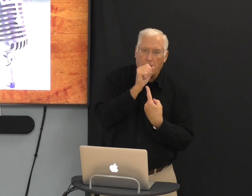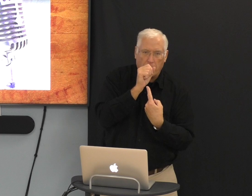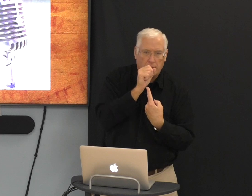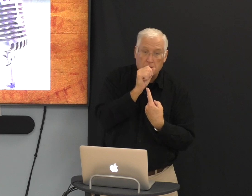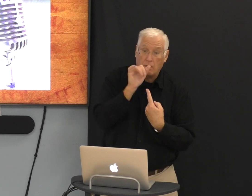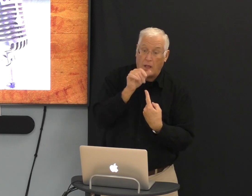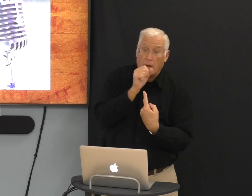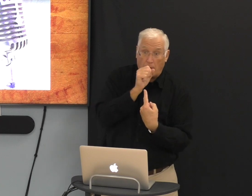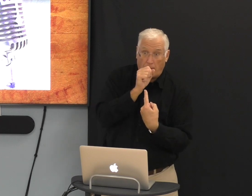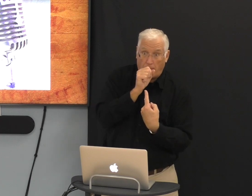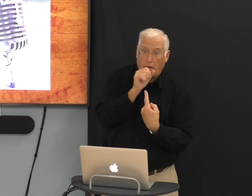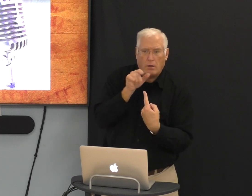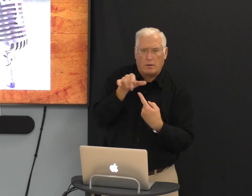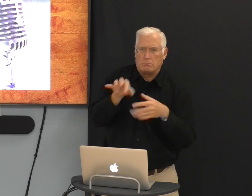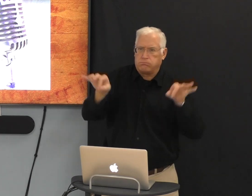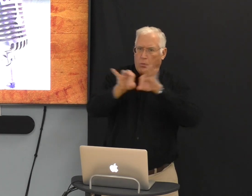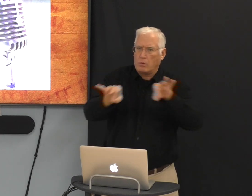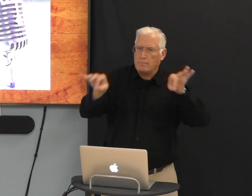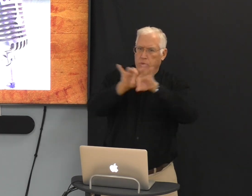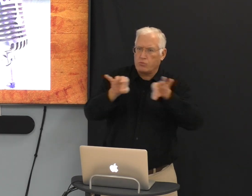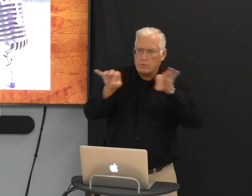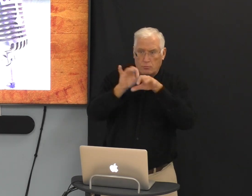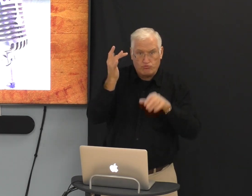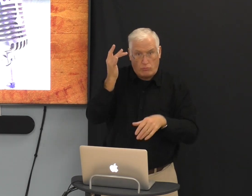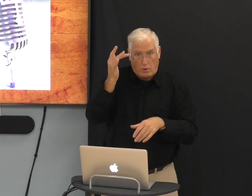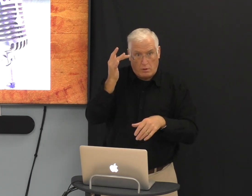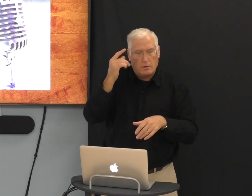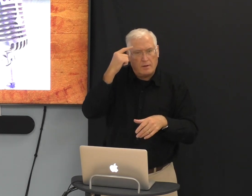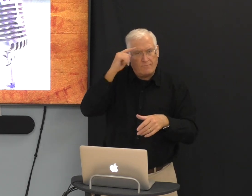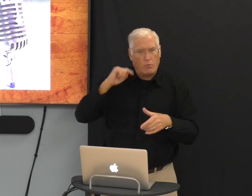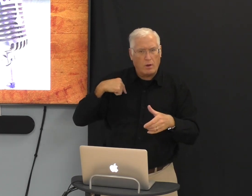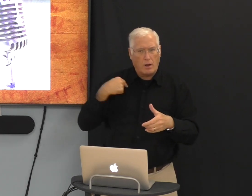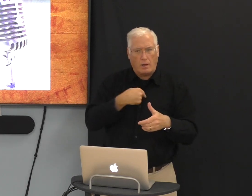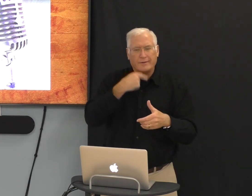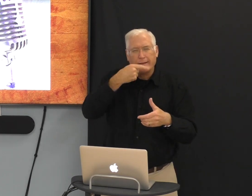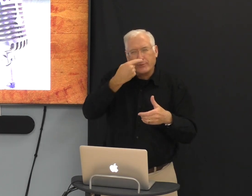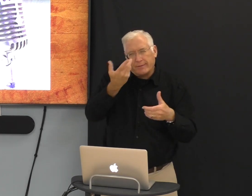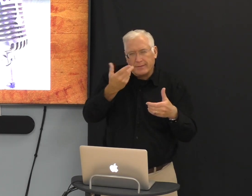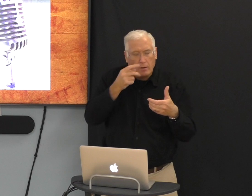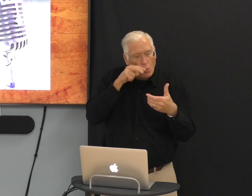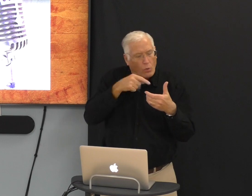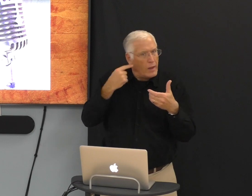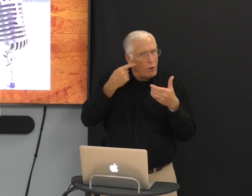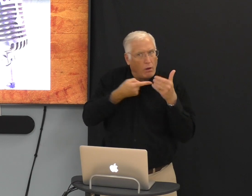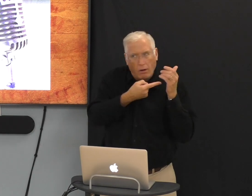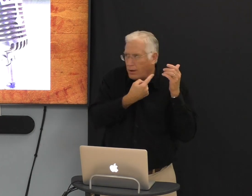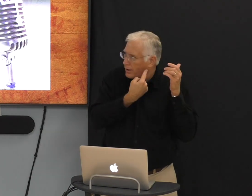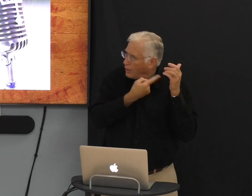helped people to hear. It was very important. But, you know,